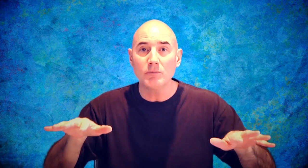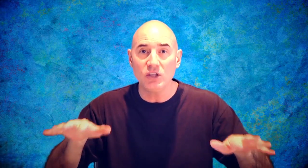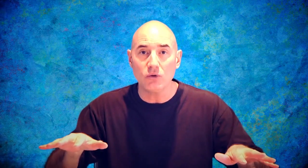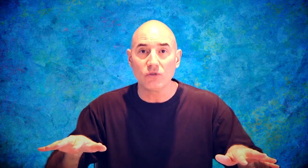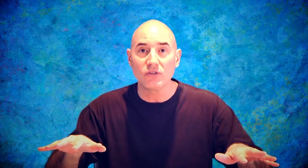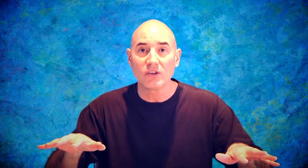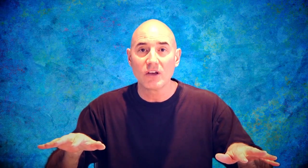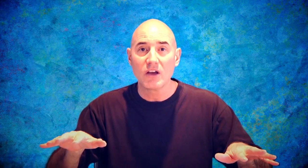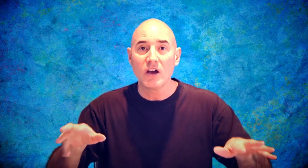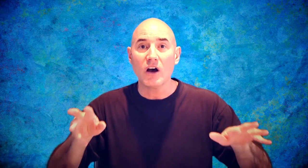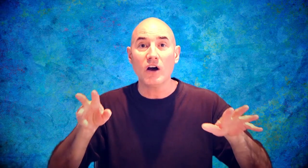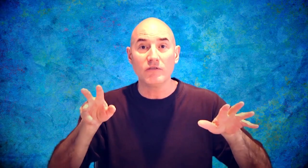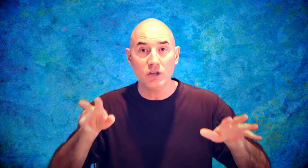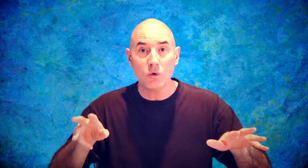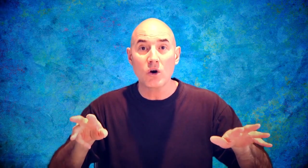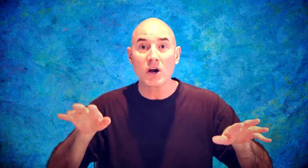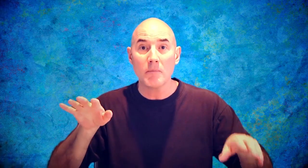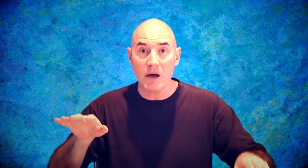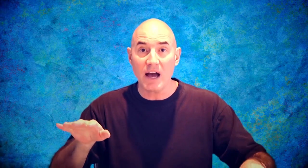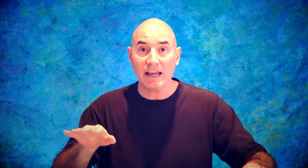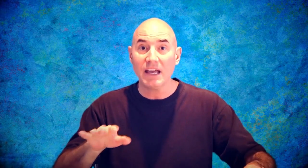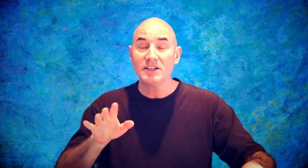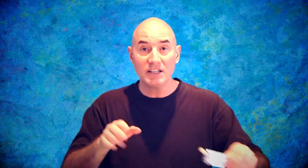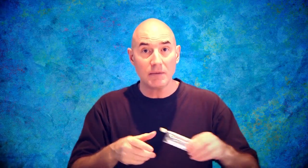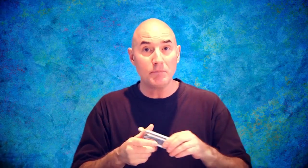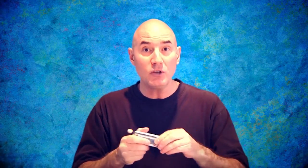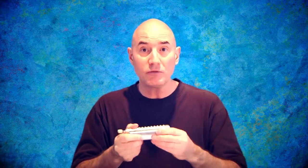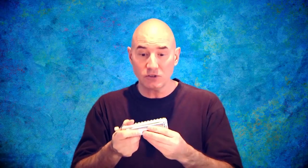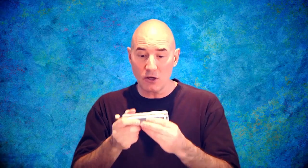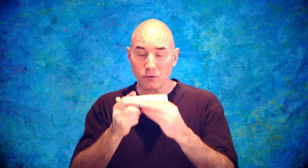use of your body to get beautiful tone.